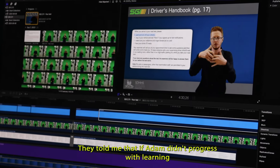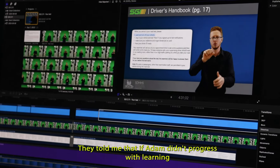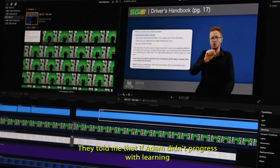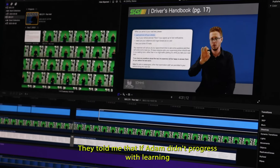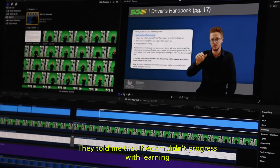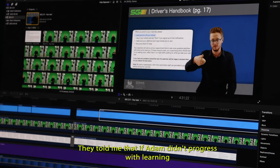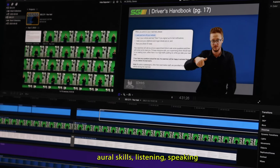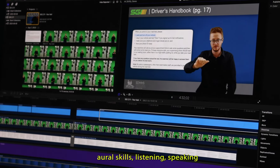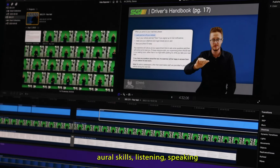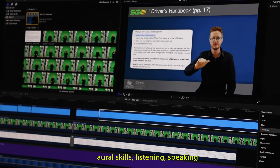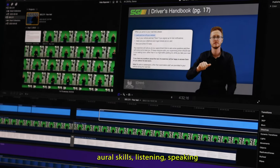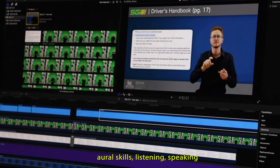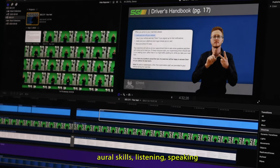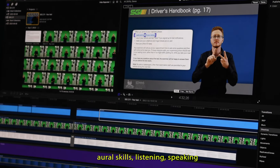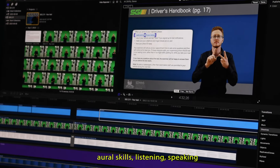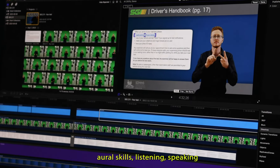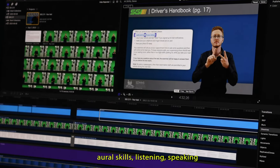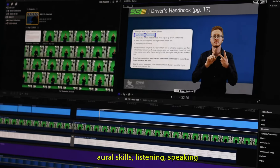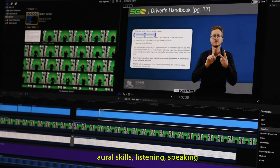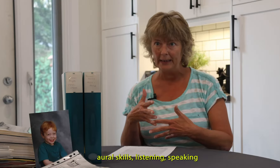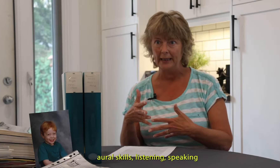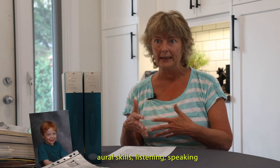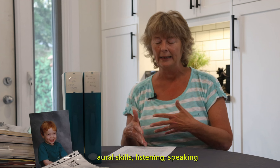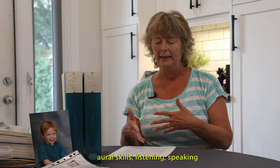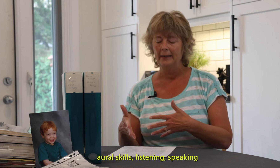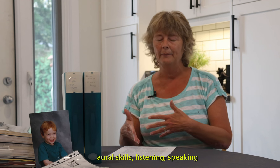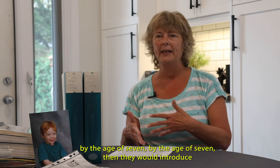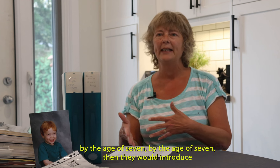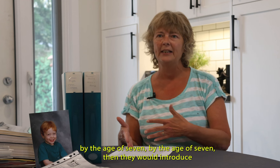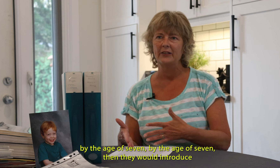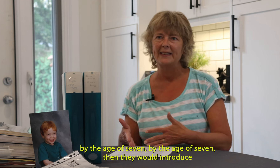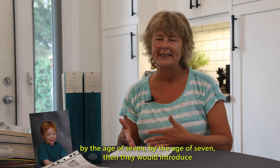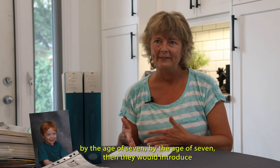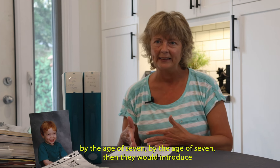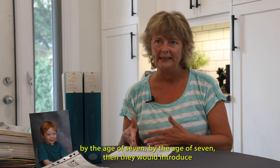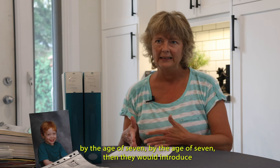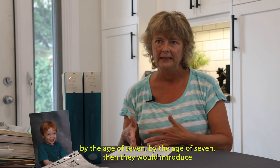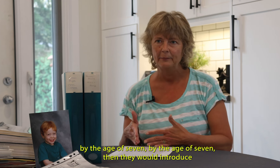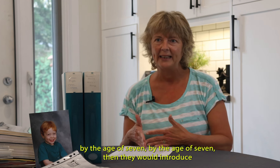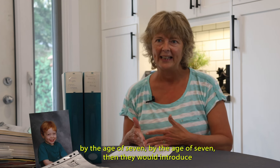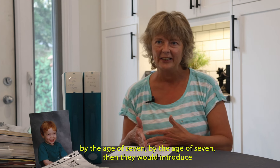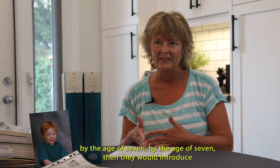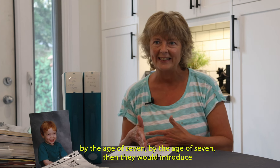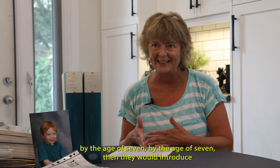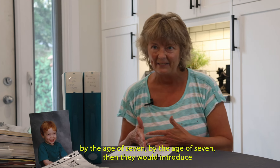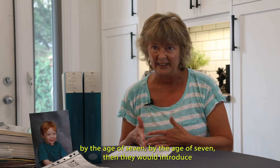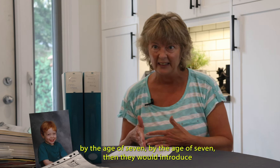oral skills, listening, speaking, by the age of seven, by the age of seven,